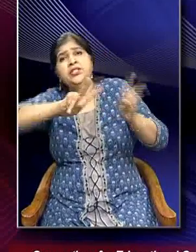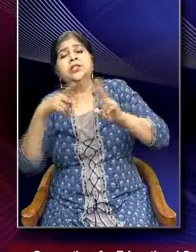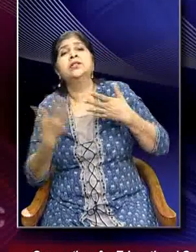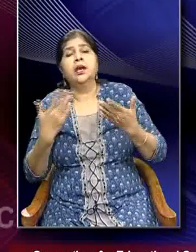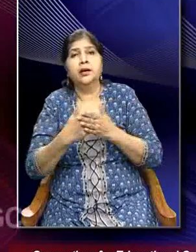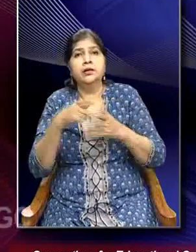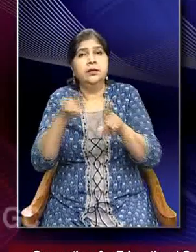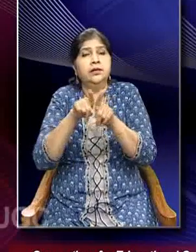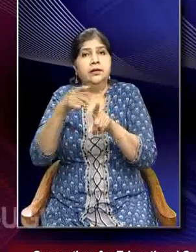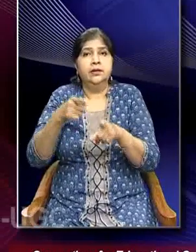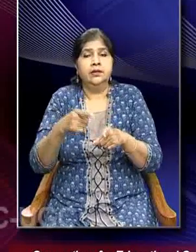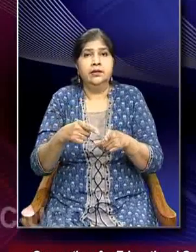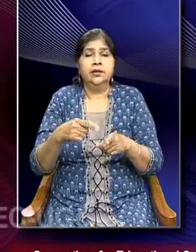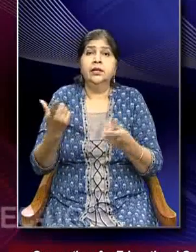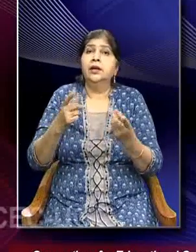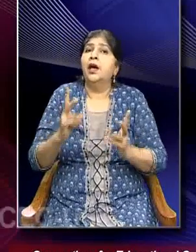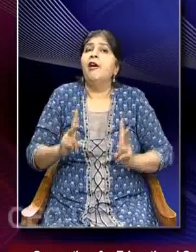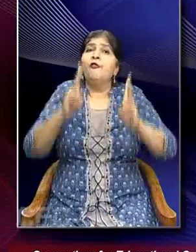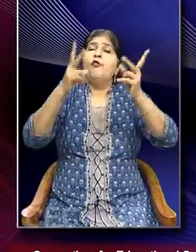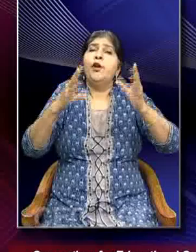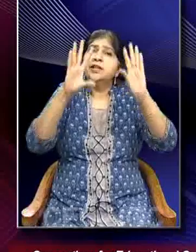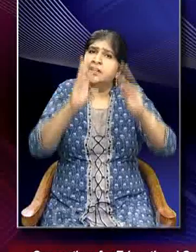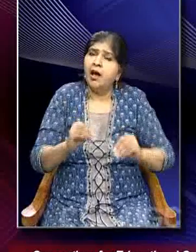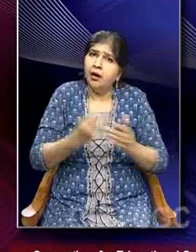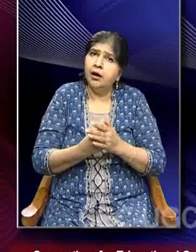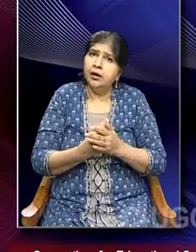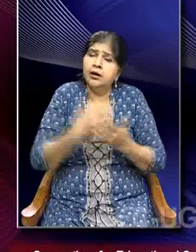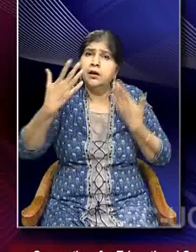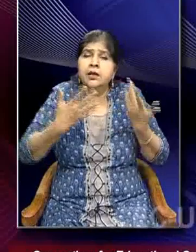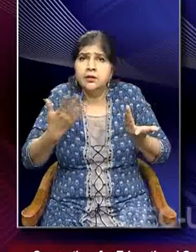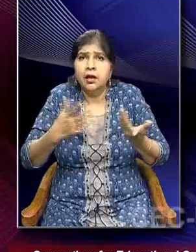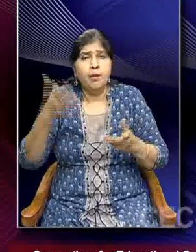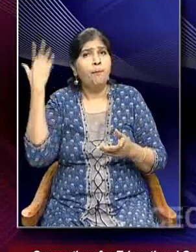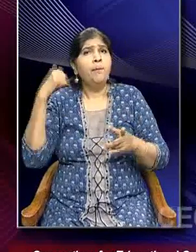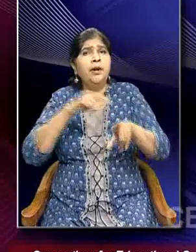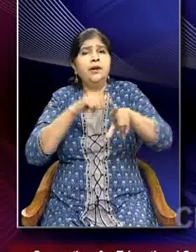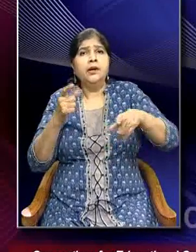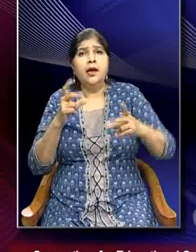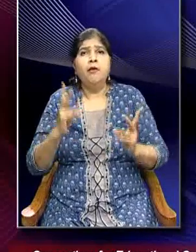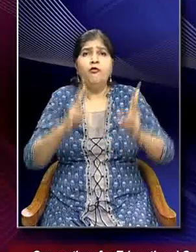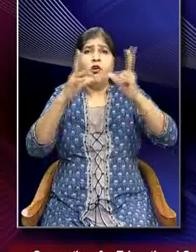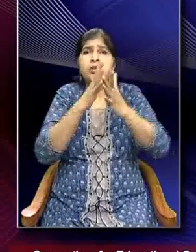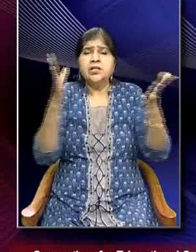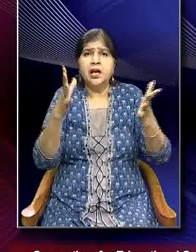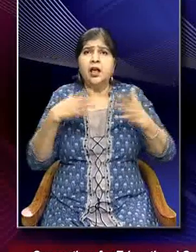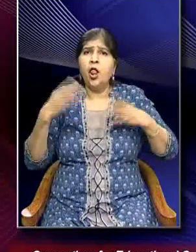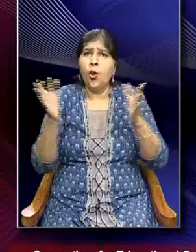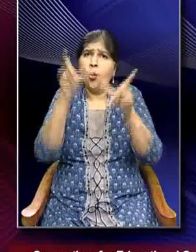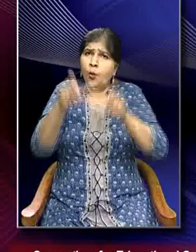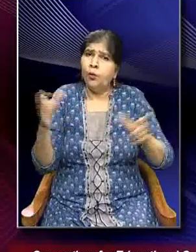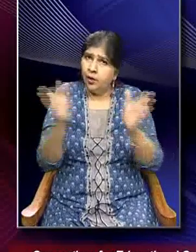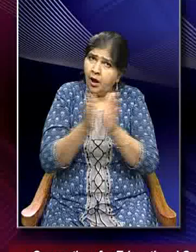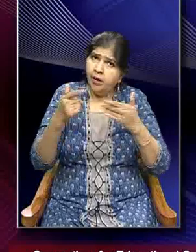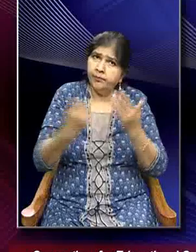of deforestation. What do we mean by deforestation? Deforestation